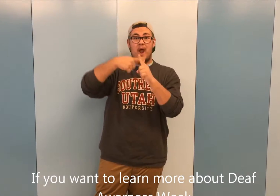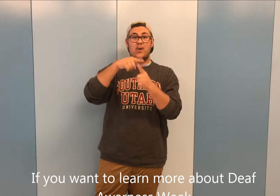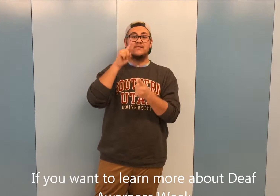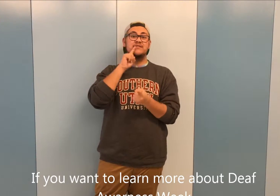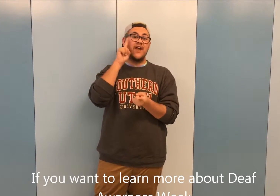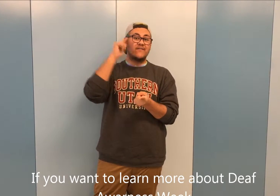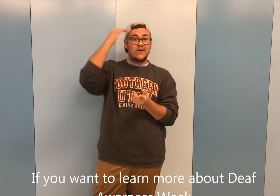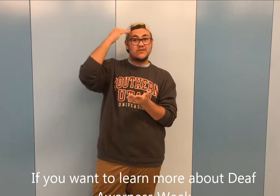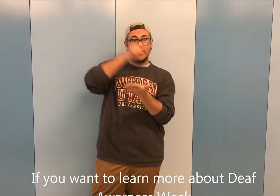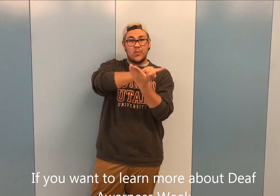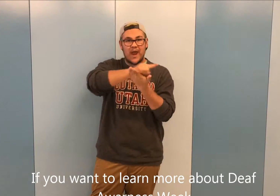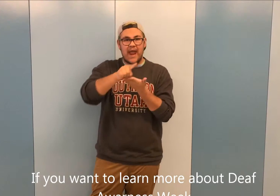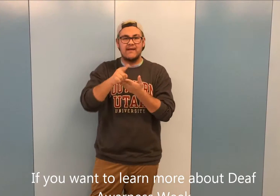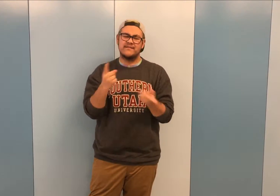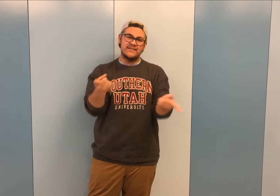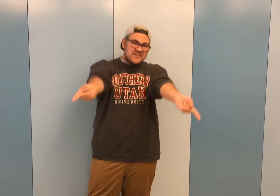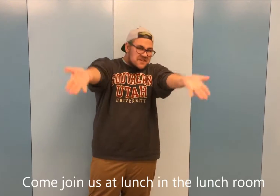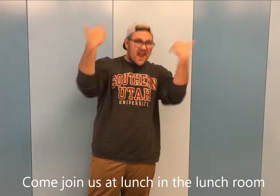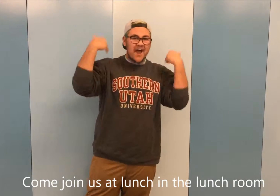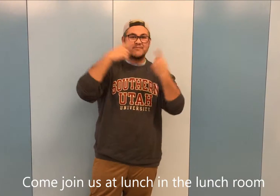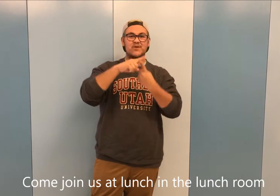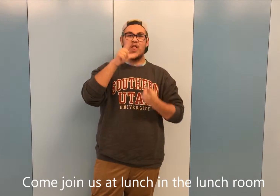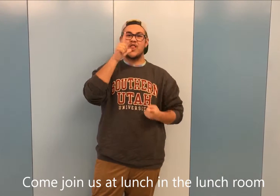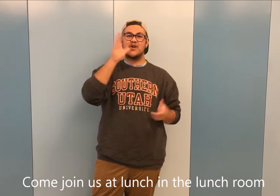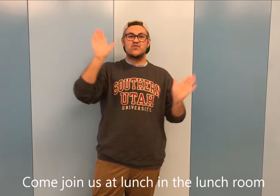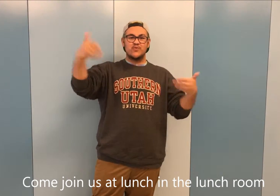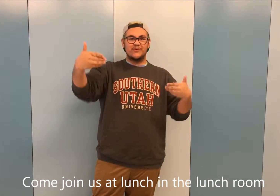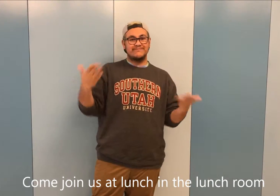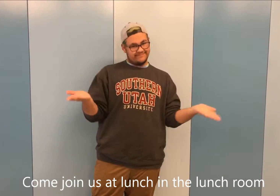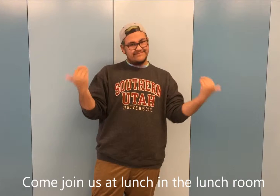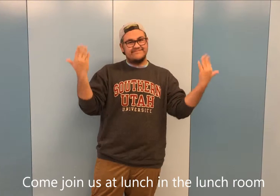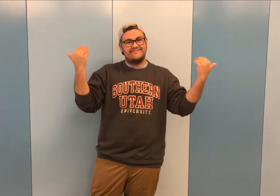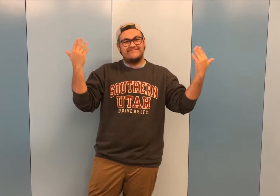more about Deaf Awareness Week, come visit us at lunch in the lunchroom.